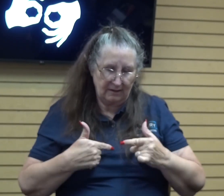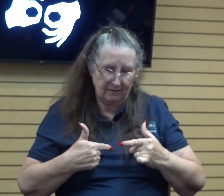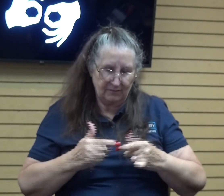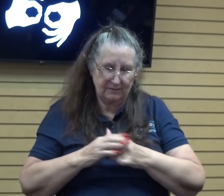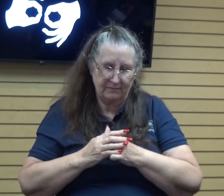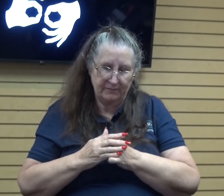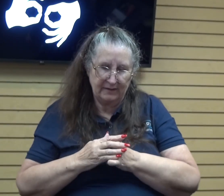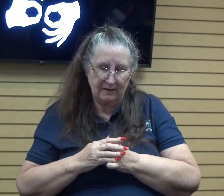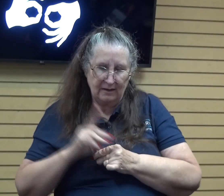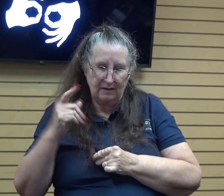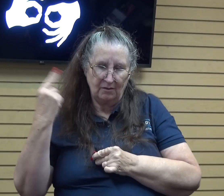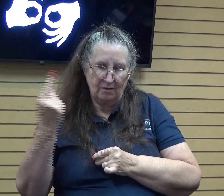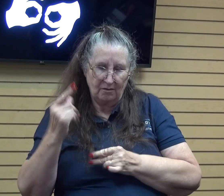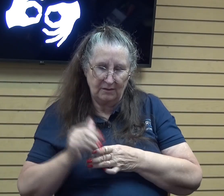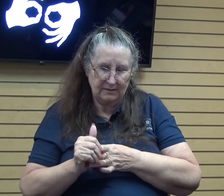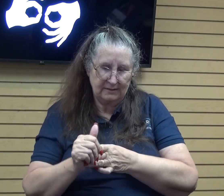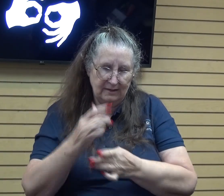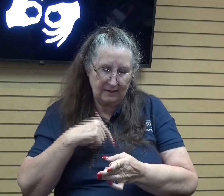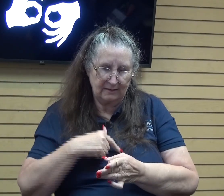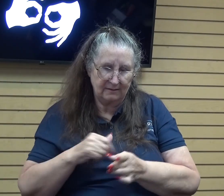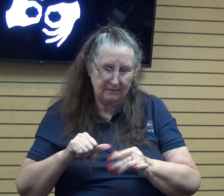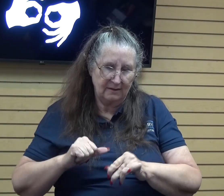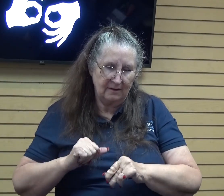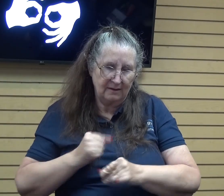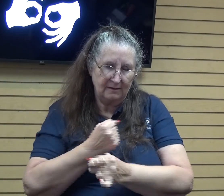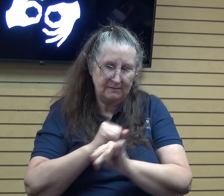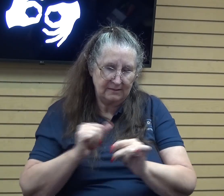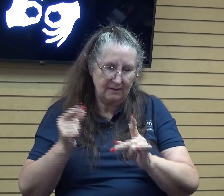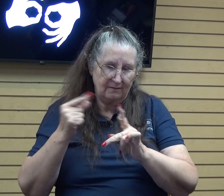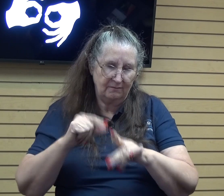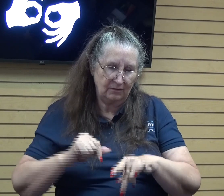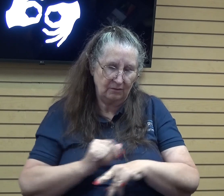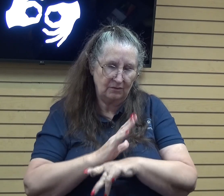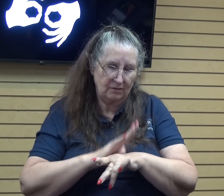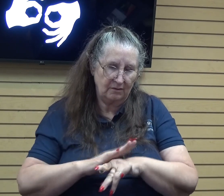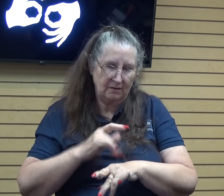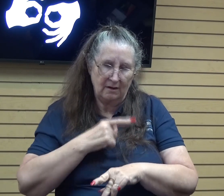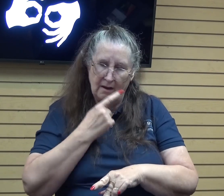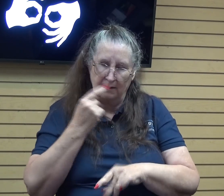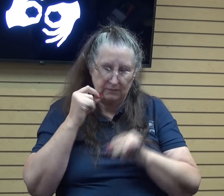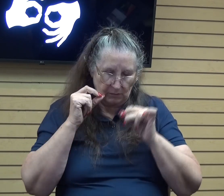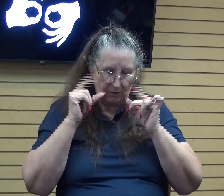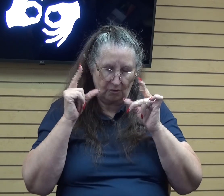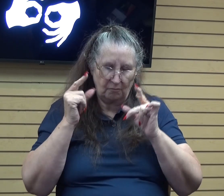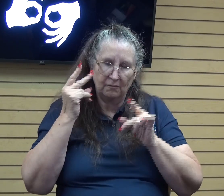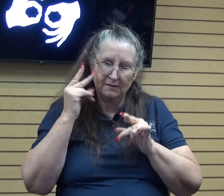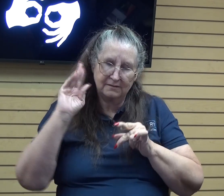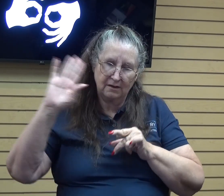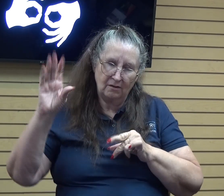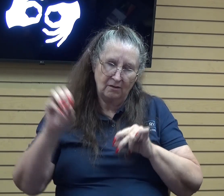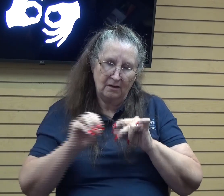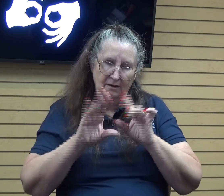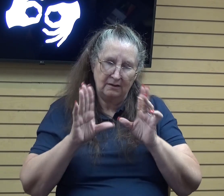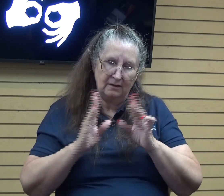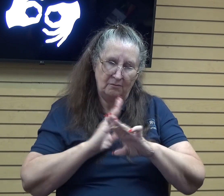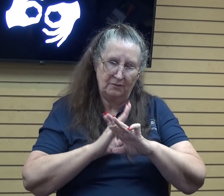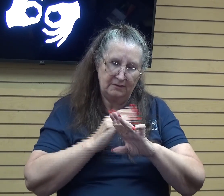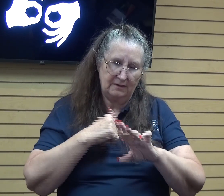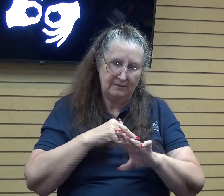will always lead us lord safe to shore and that you will open our eyes so we can see that light that protect us and keep us safe